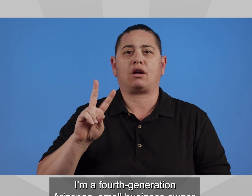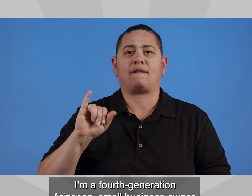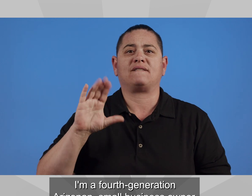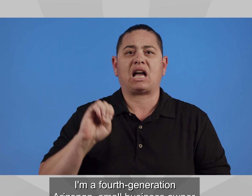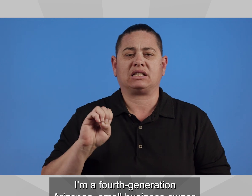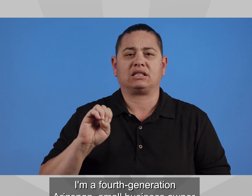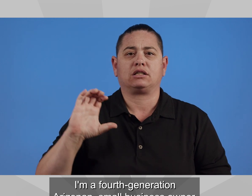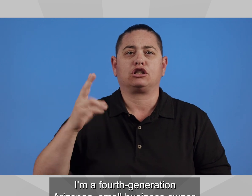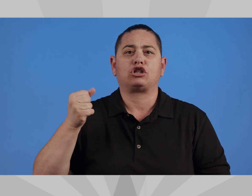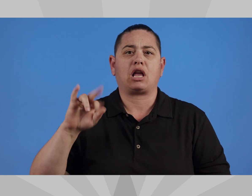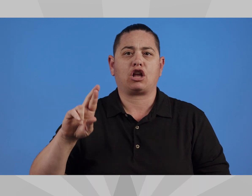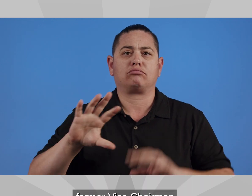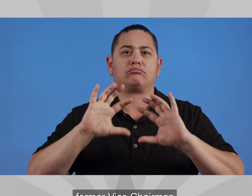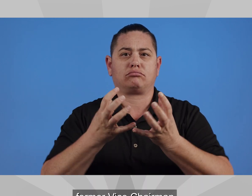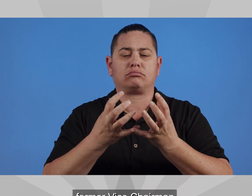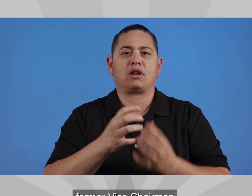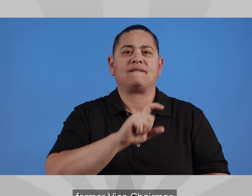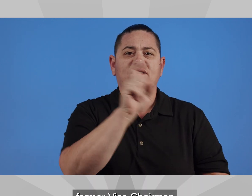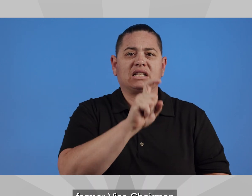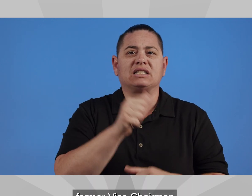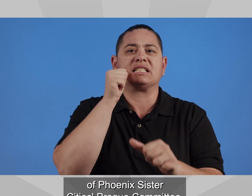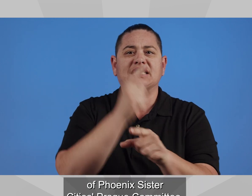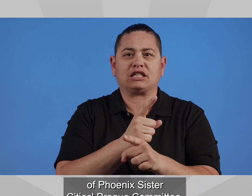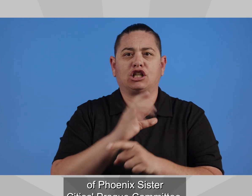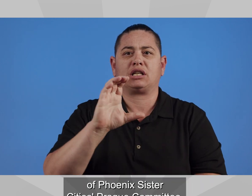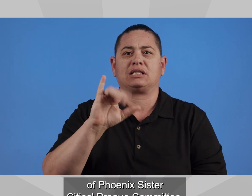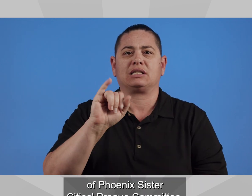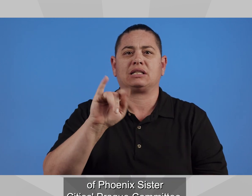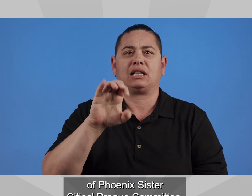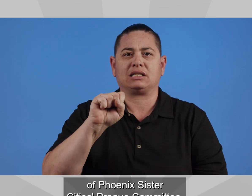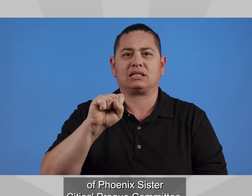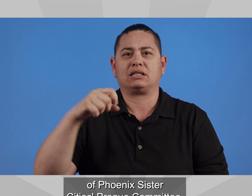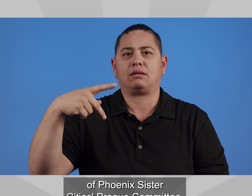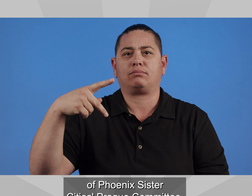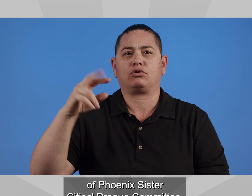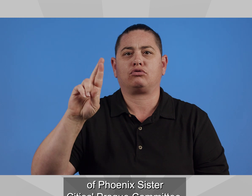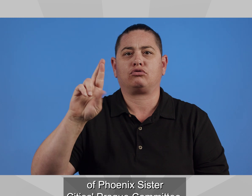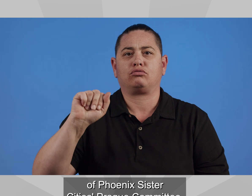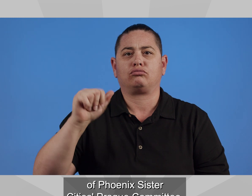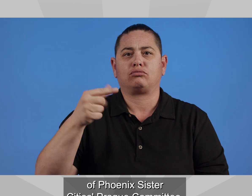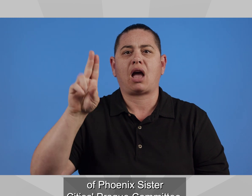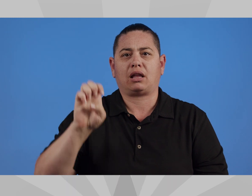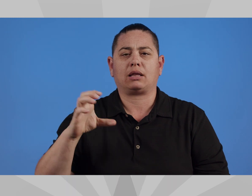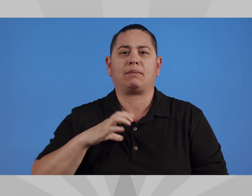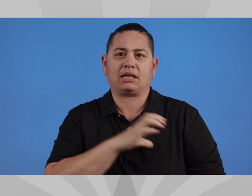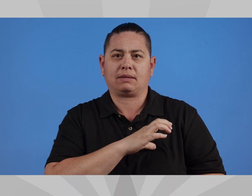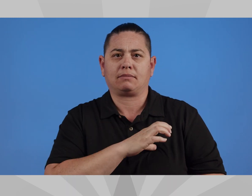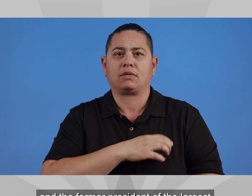small business owner, former vice chairman of Phoenix Sister Cities Prague Committee,